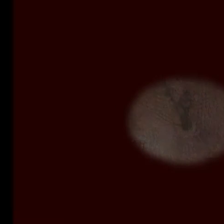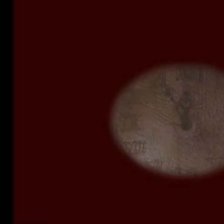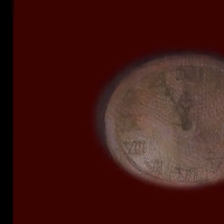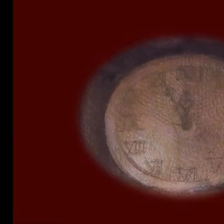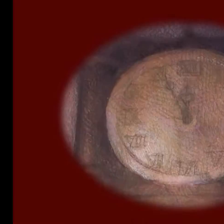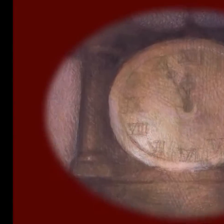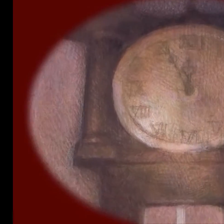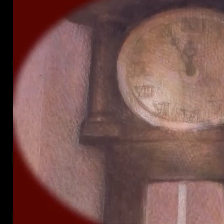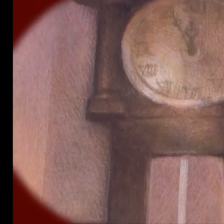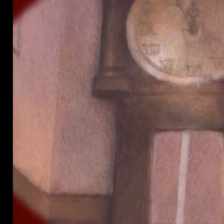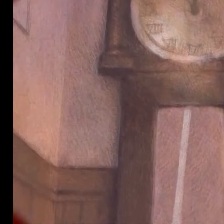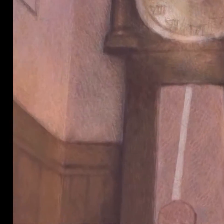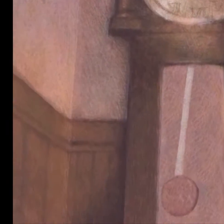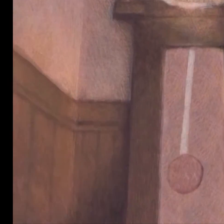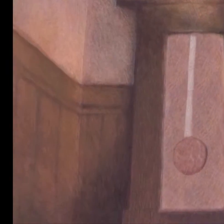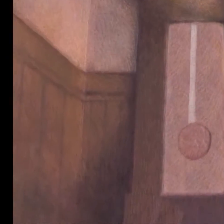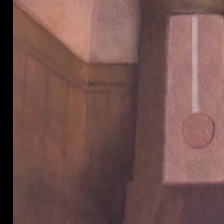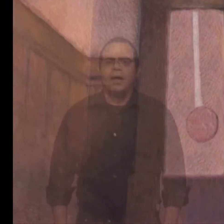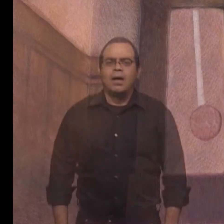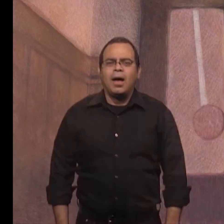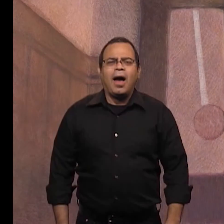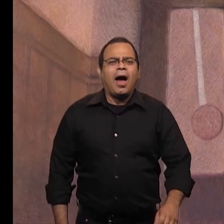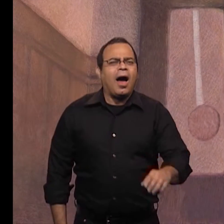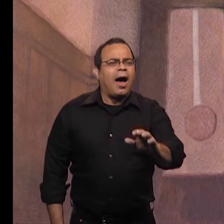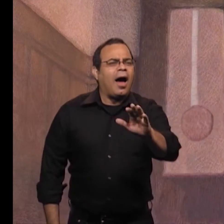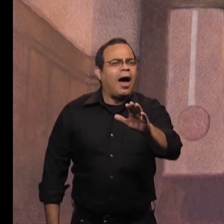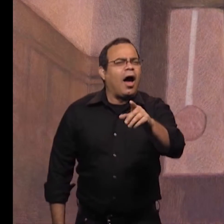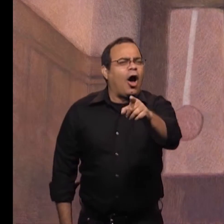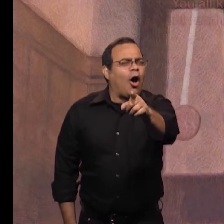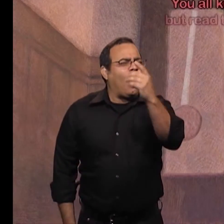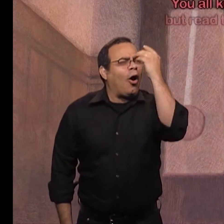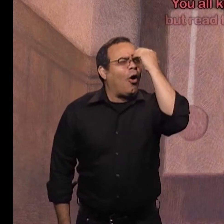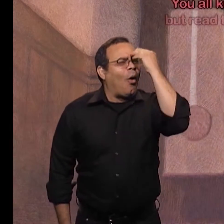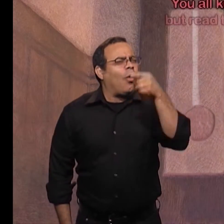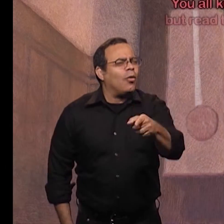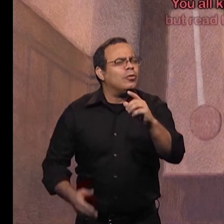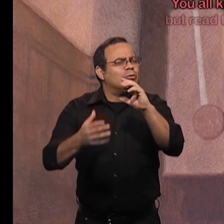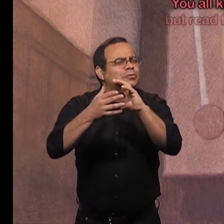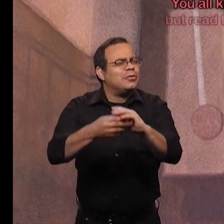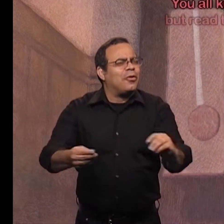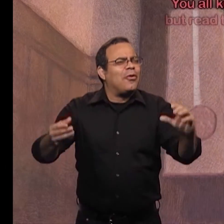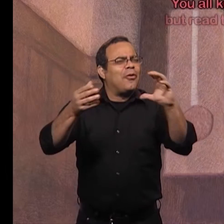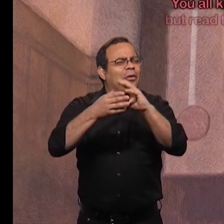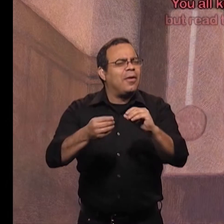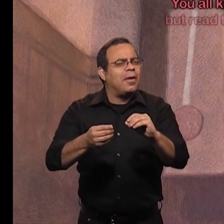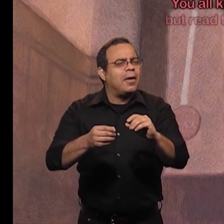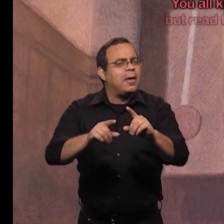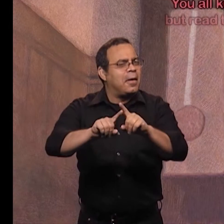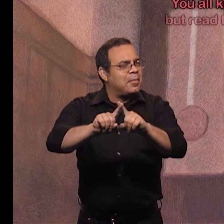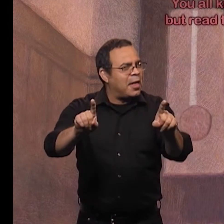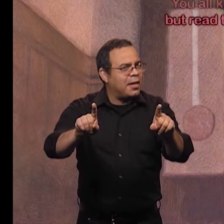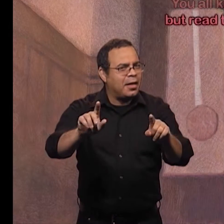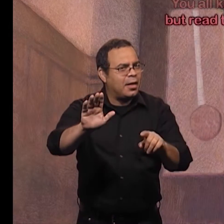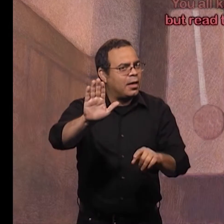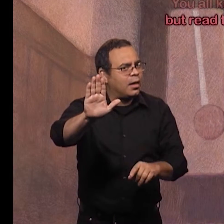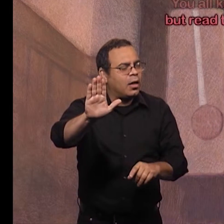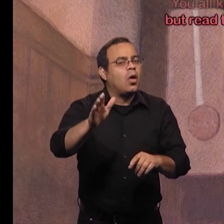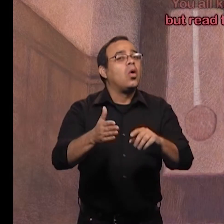stands by a grandfather clock. The man signs red words that appear. You all know this tale. But read this, you'll